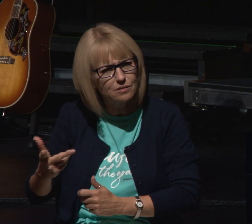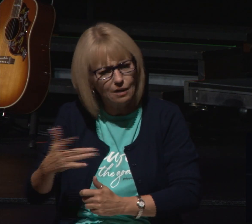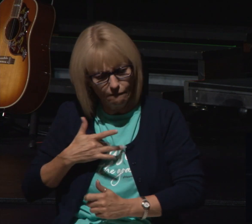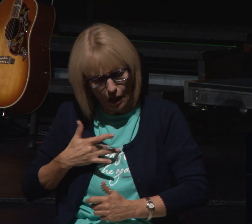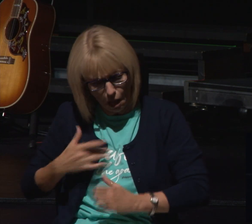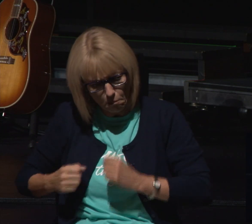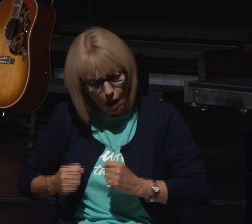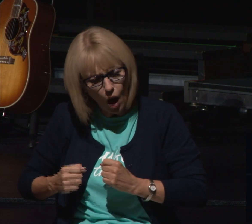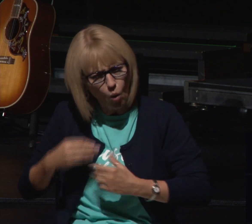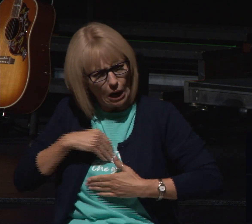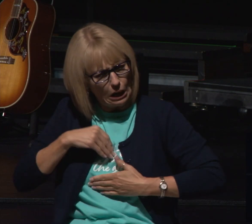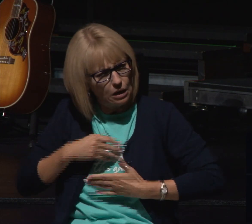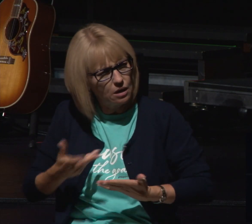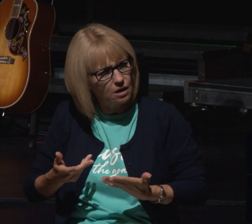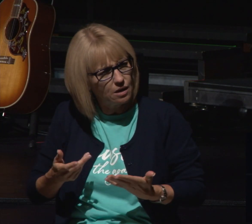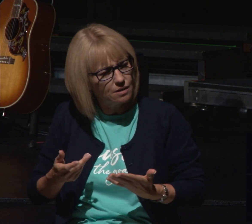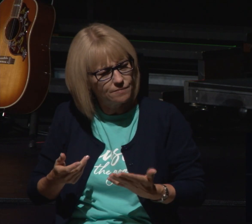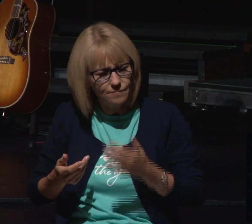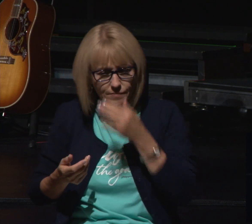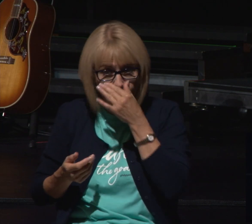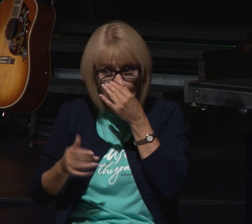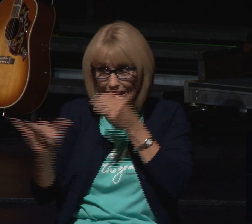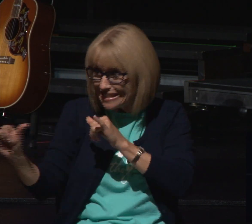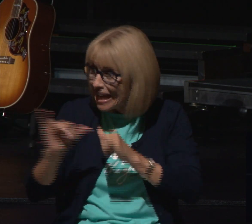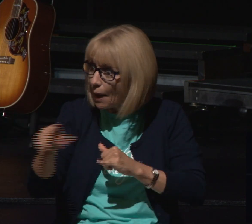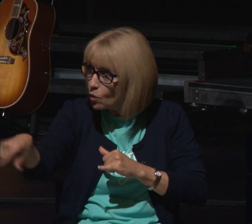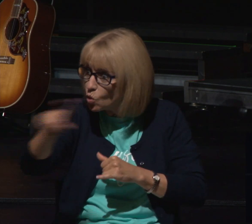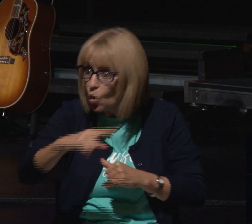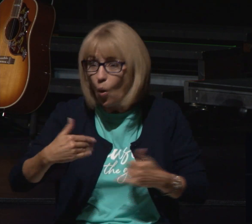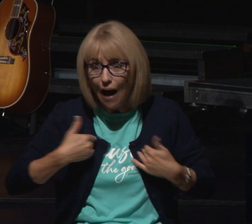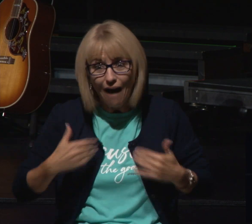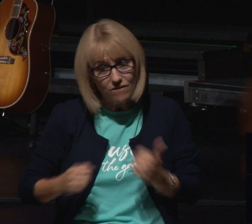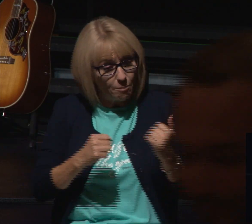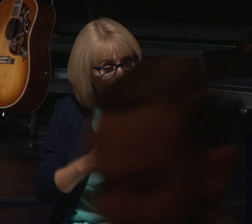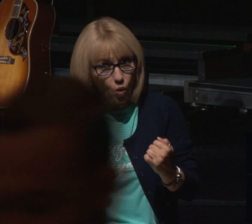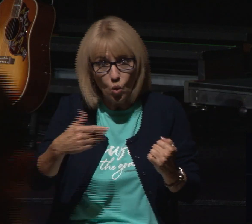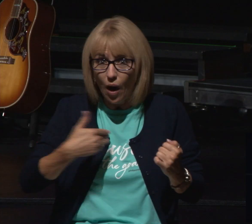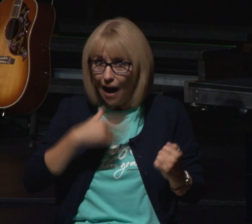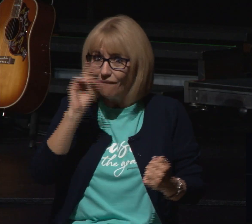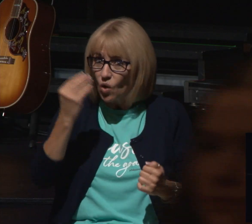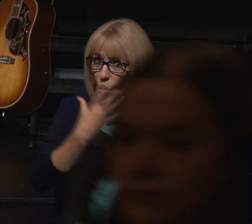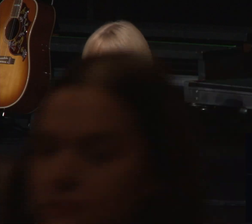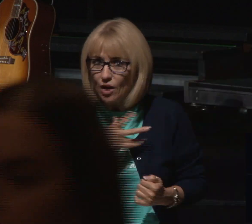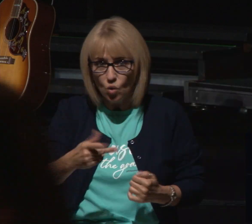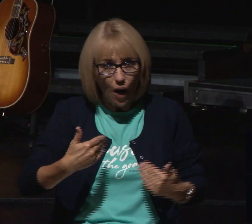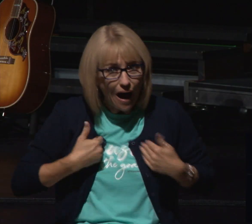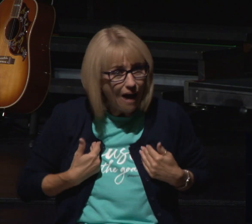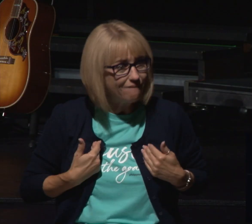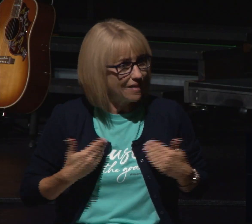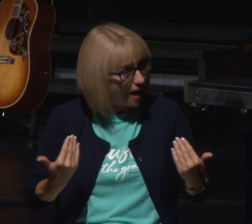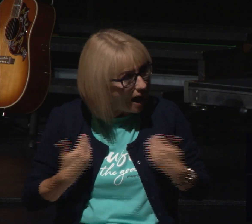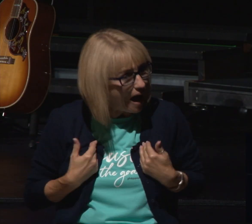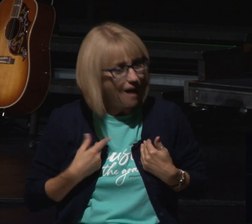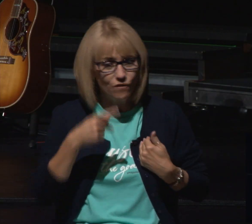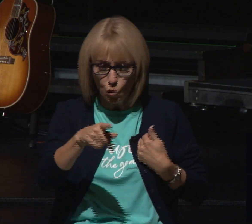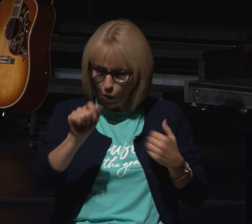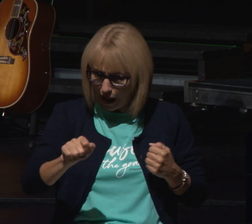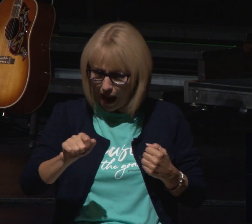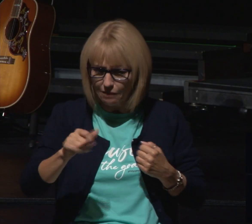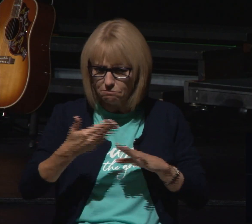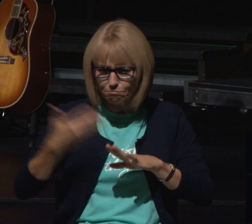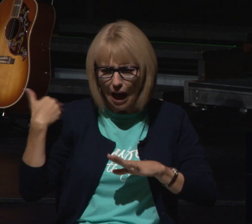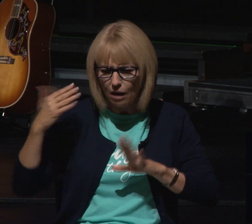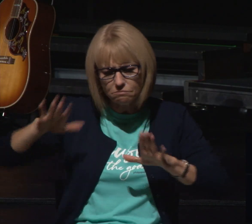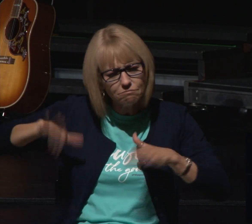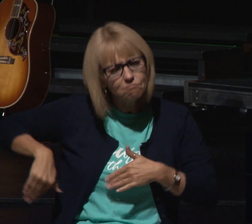Spirit coming in he's in each one of us who follow him as our savior and he's got a purpose for you that you can put the past behind and move on in a